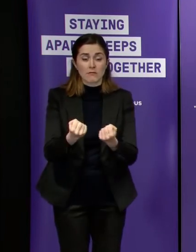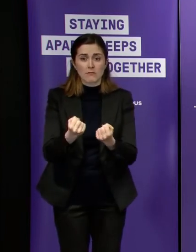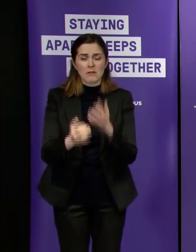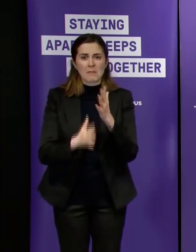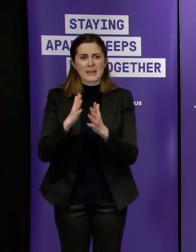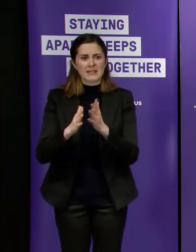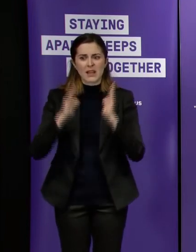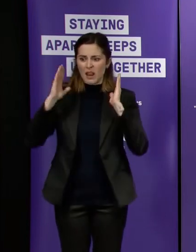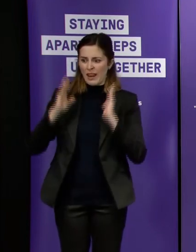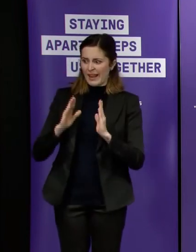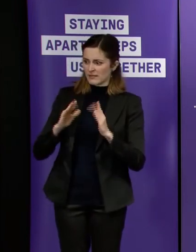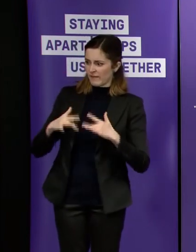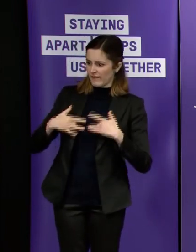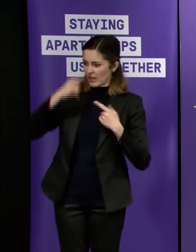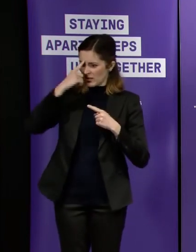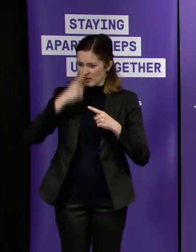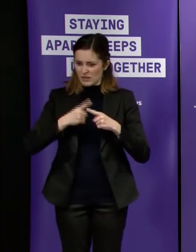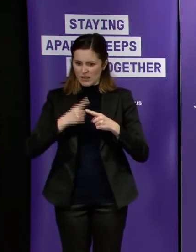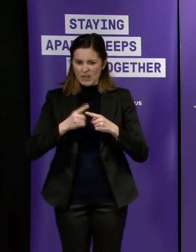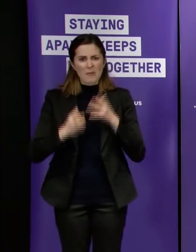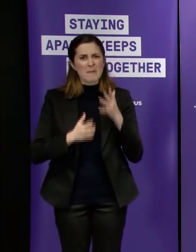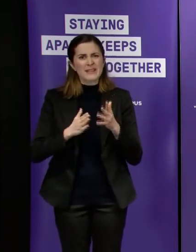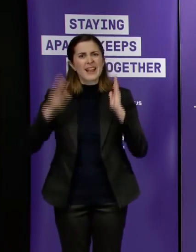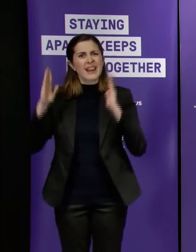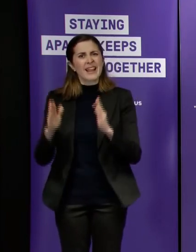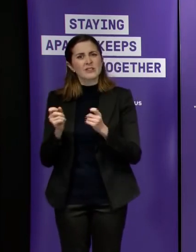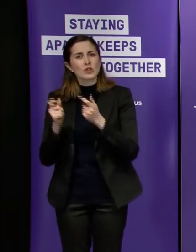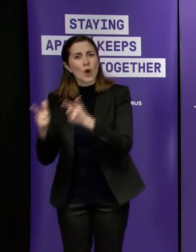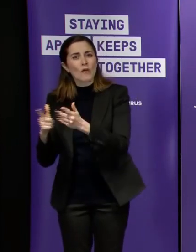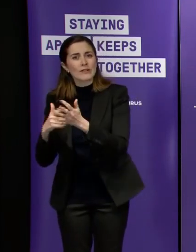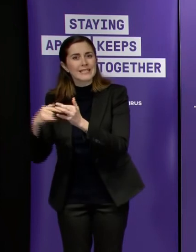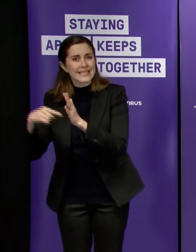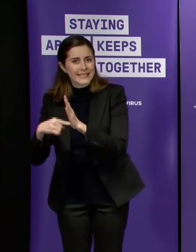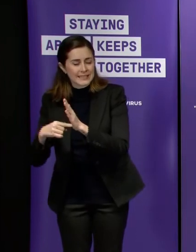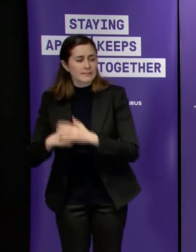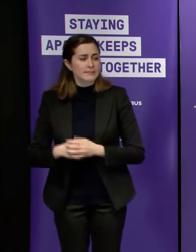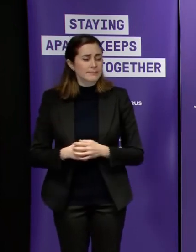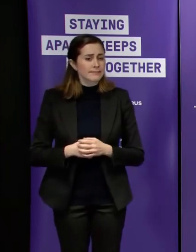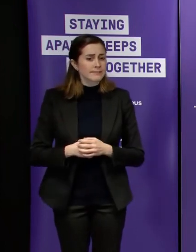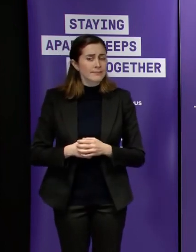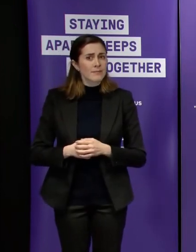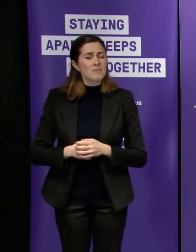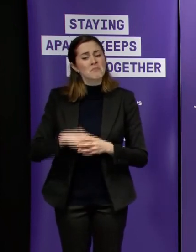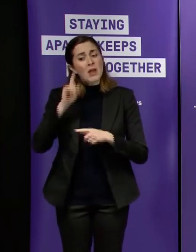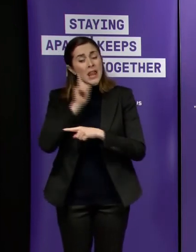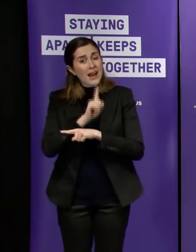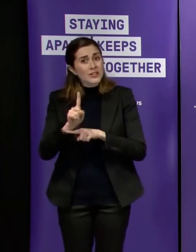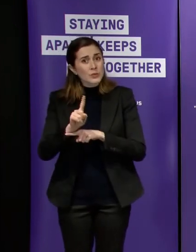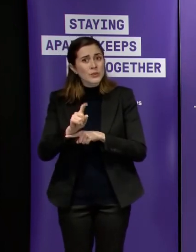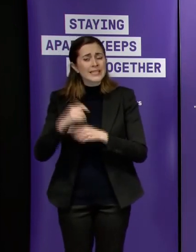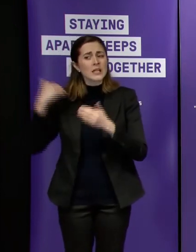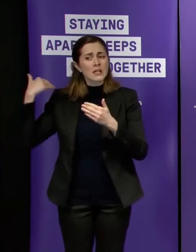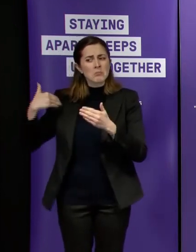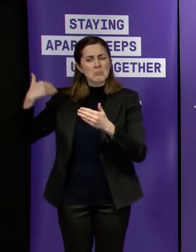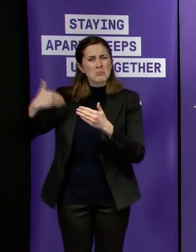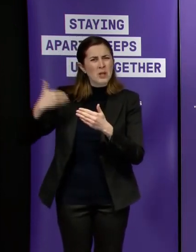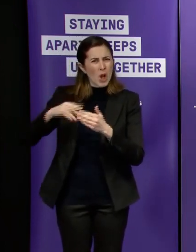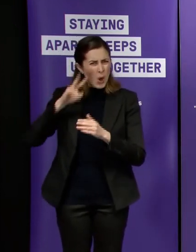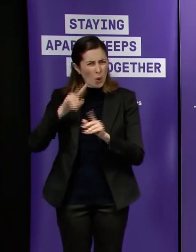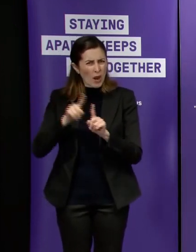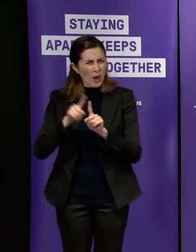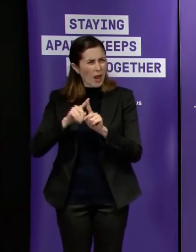it's there's no hard and fast number we just got a sense that there was a trend and that some of the numbers were a bit lower than we would than we would like but obviously